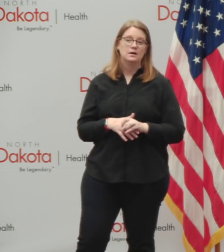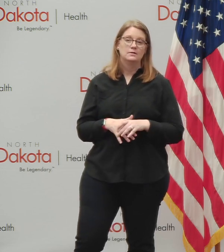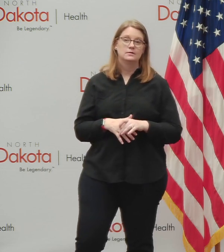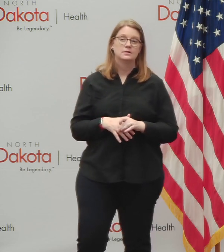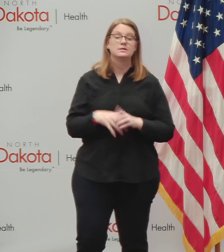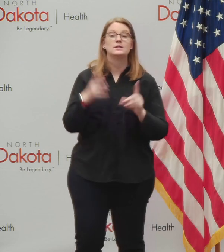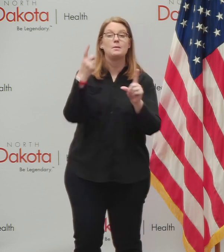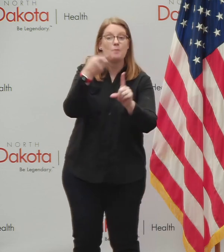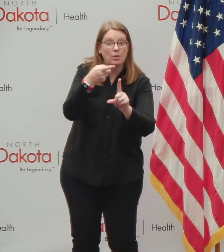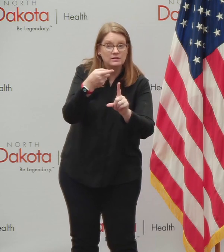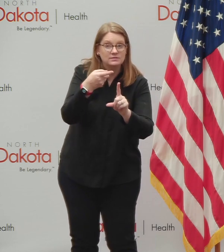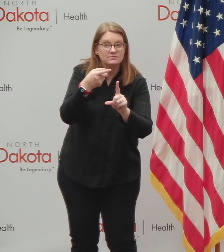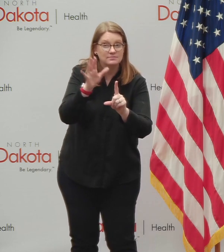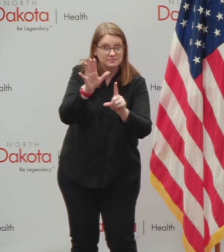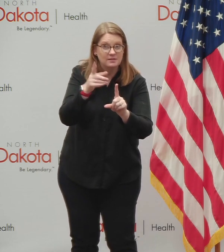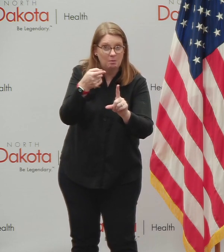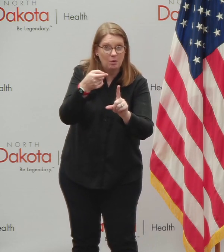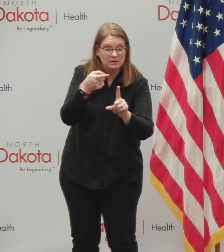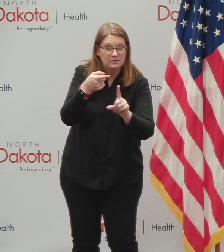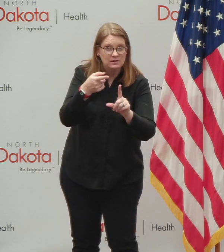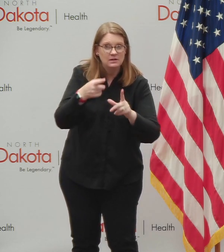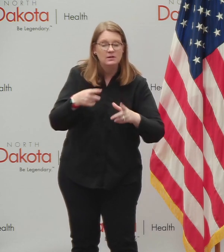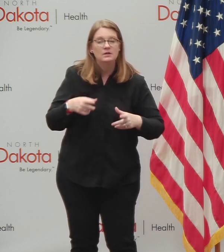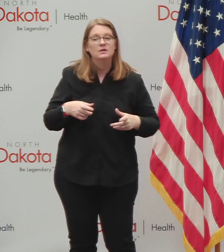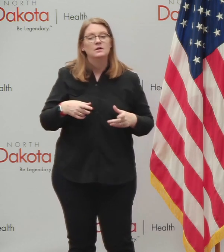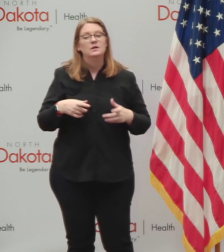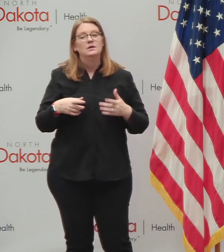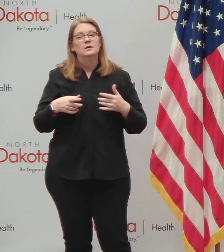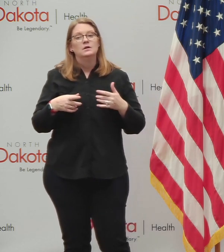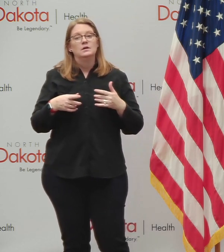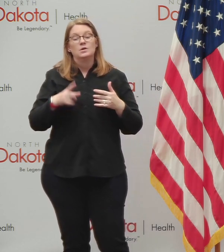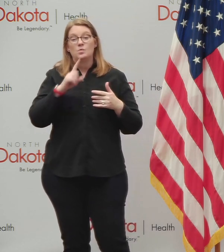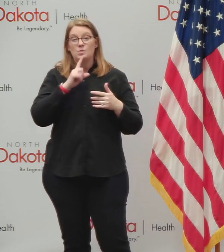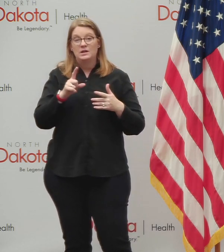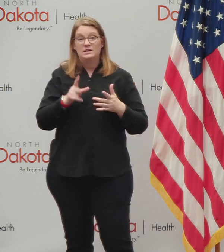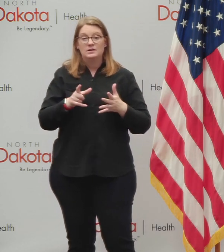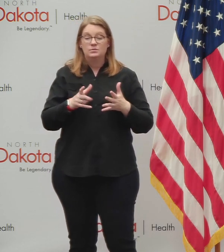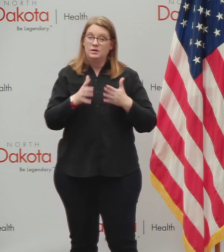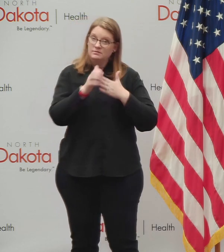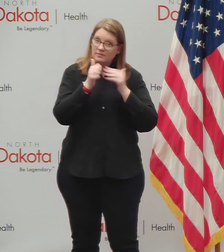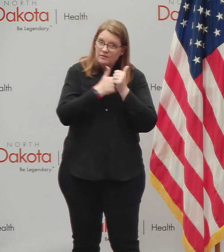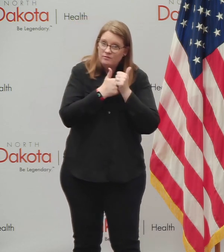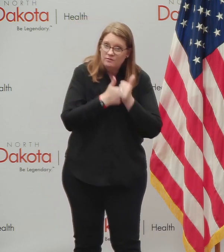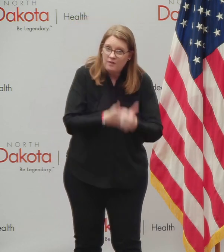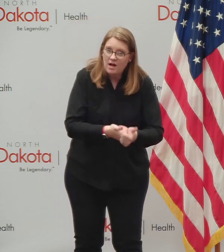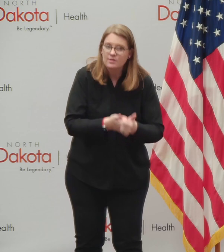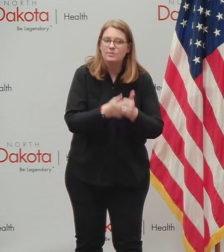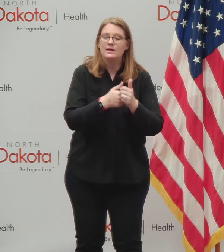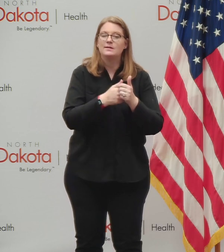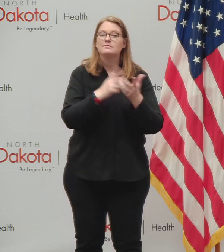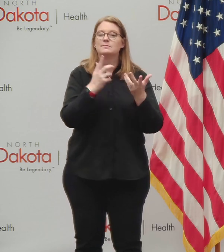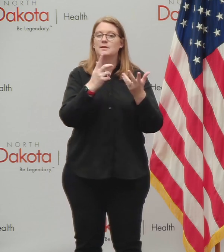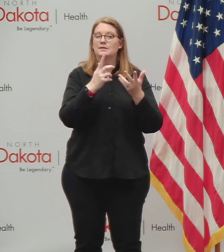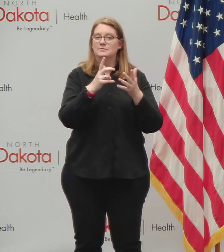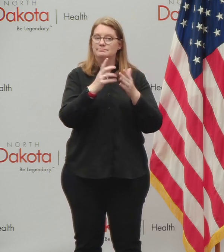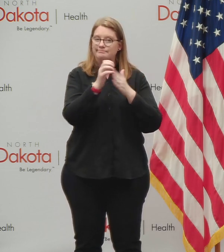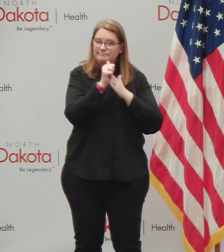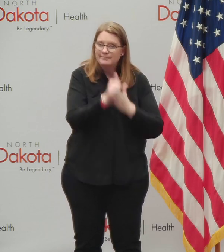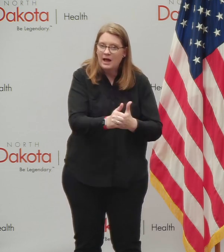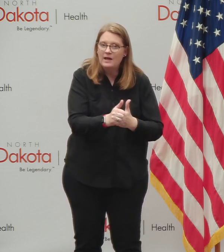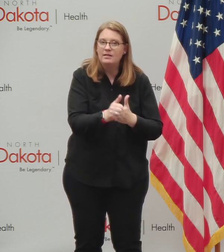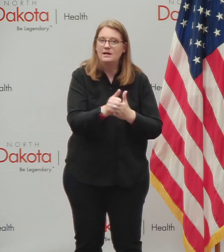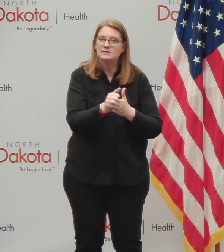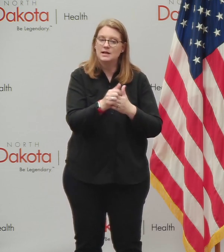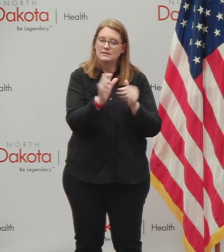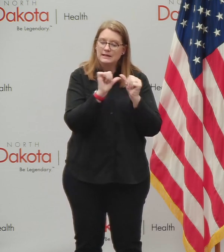point is that the mitigation that we're being driven, uh, across the state by our guidelines and, and implemented and executed on at the local level,